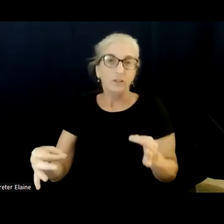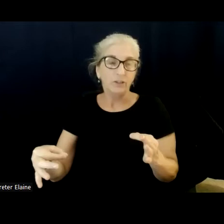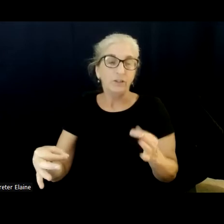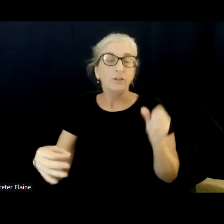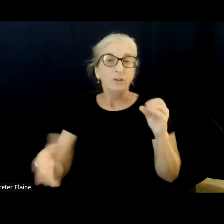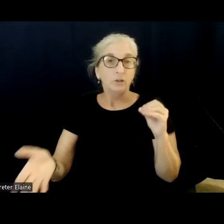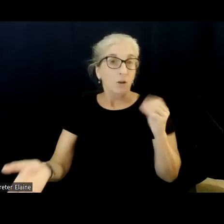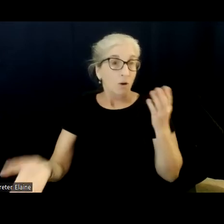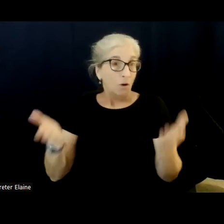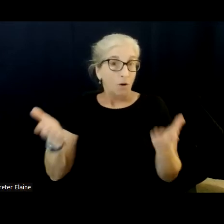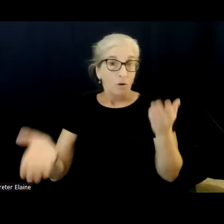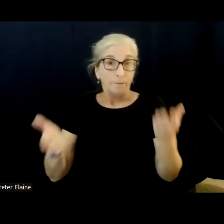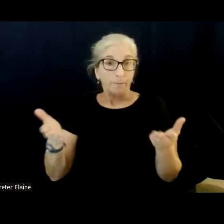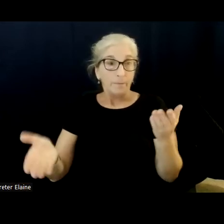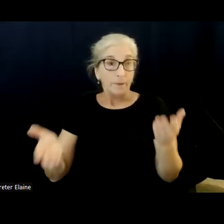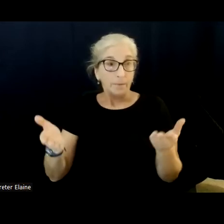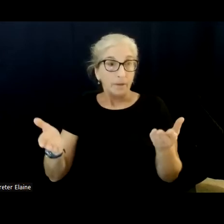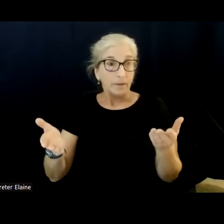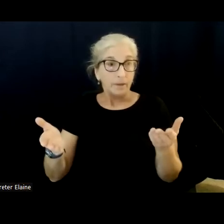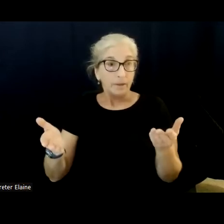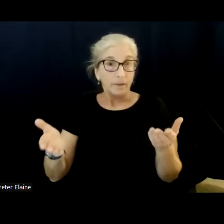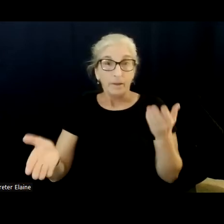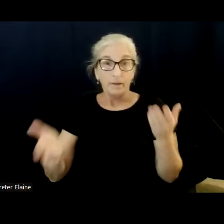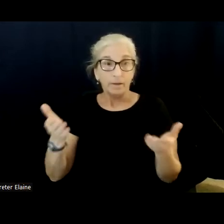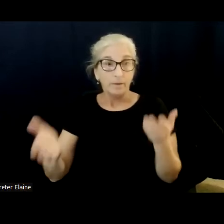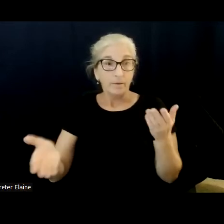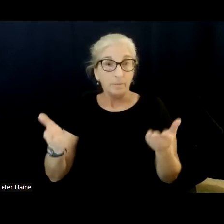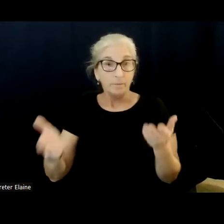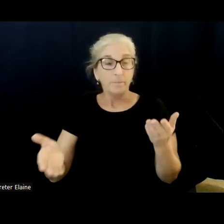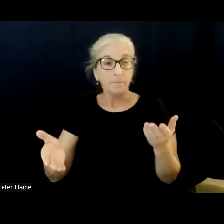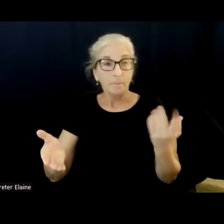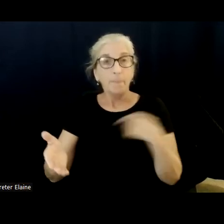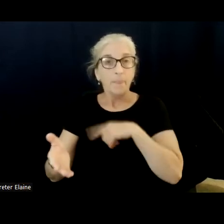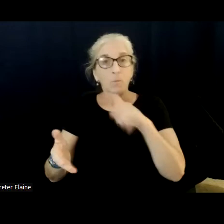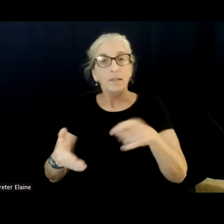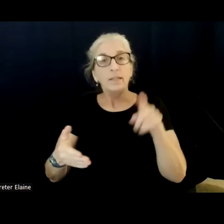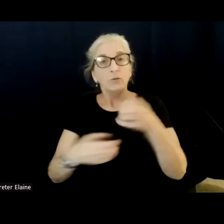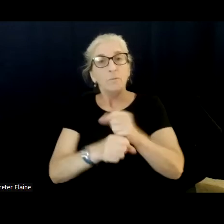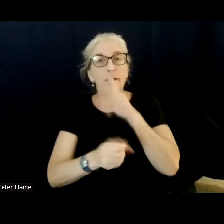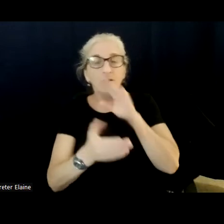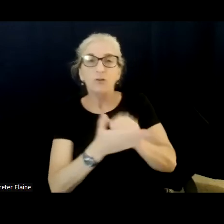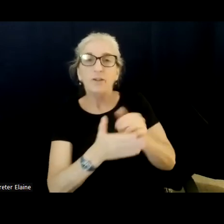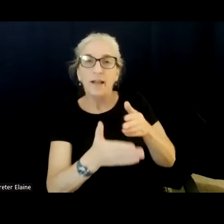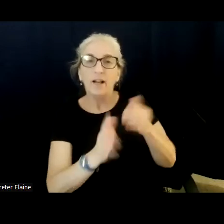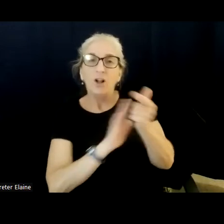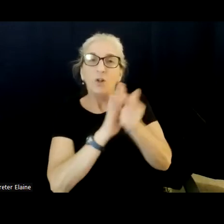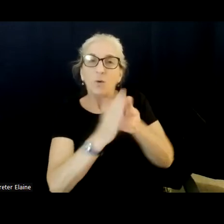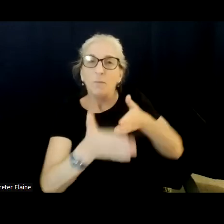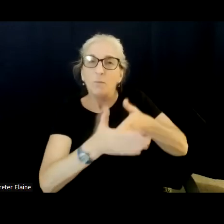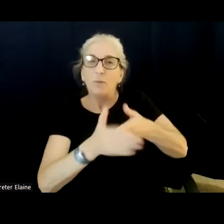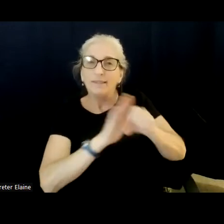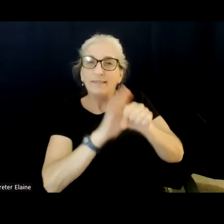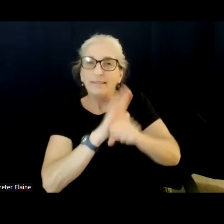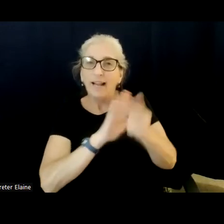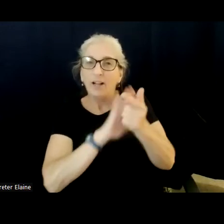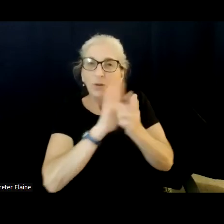maybe it's, it's, it's a lot more of, of, uh, ensuring that, uh, you know, prosecutors and, and cops are, are, are trained